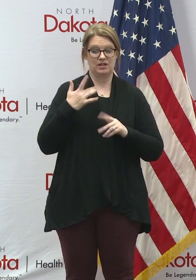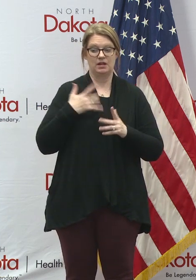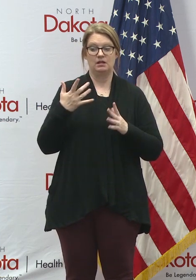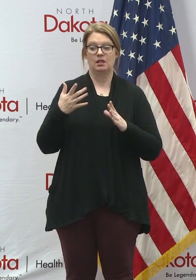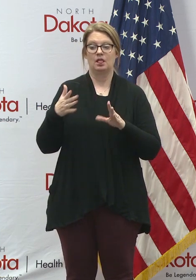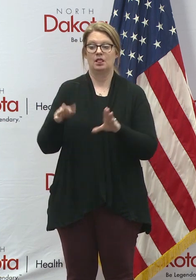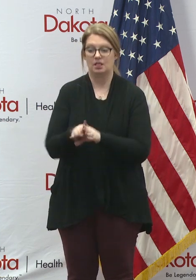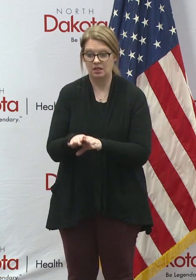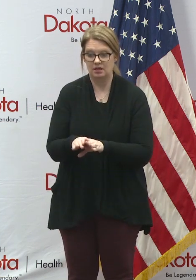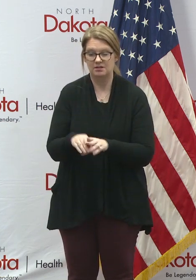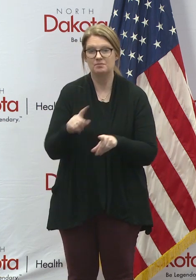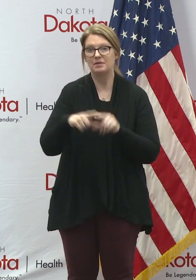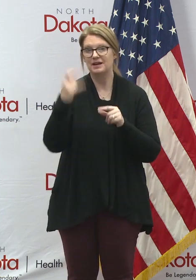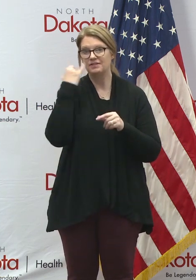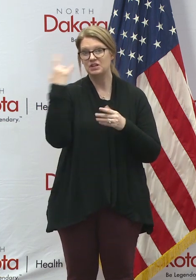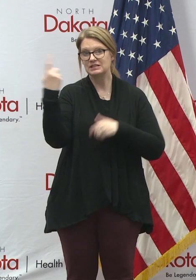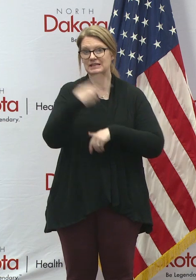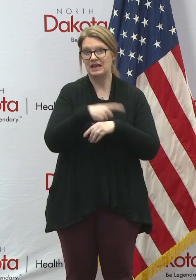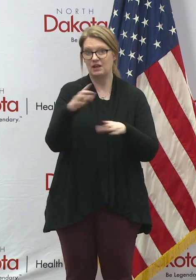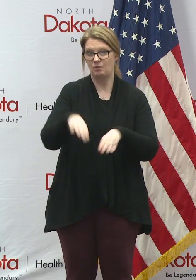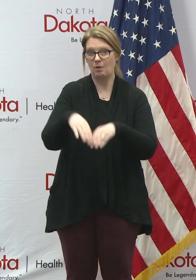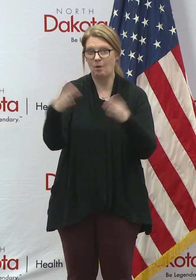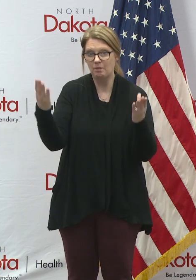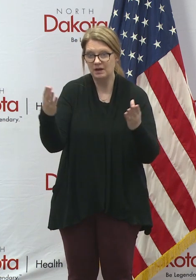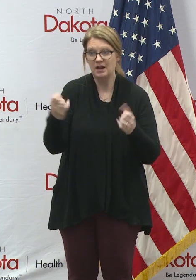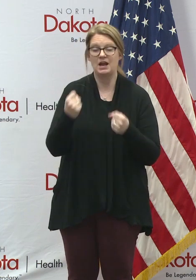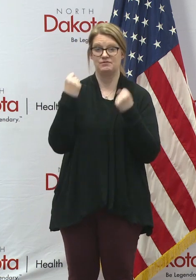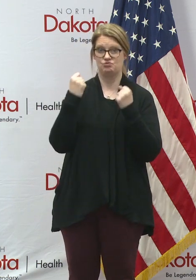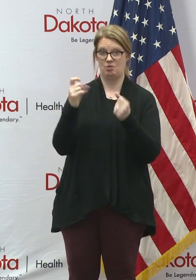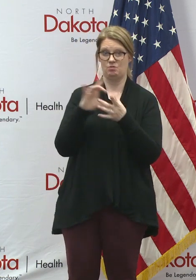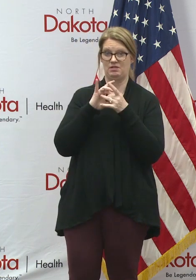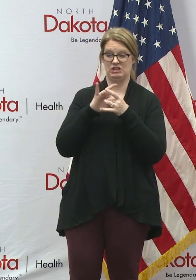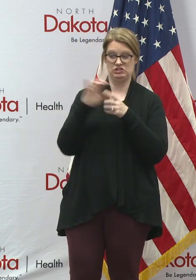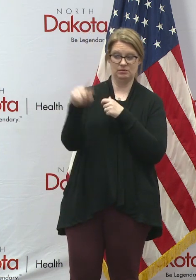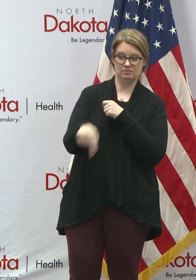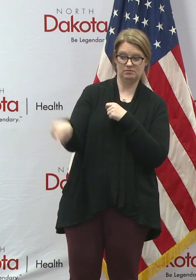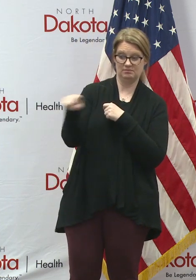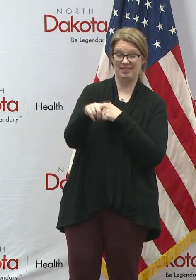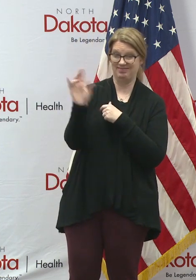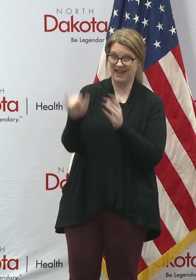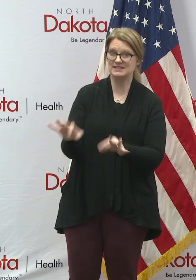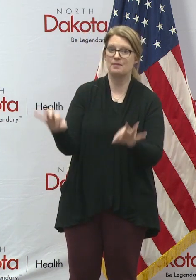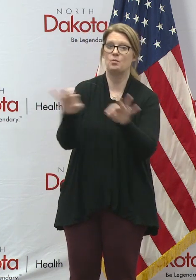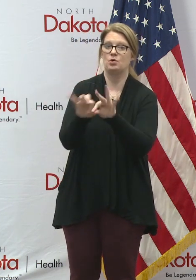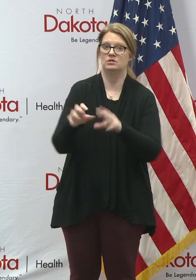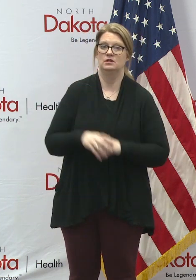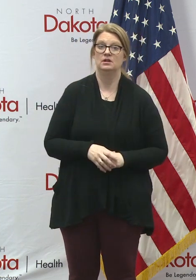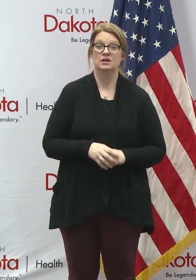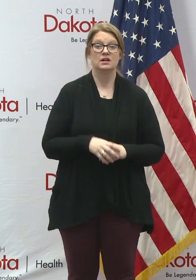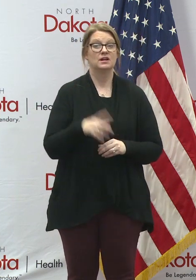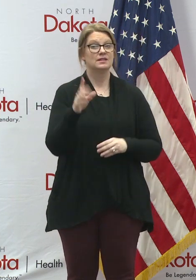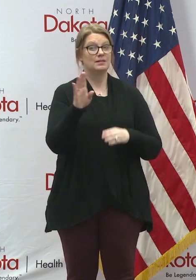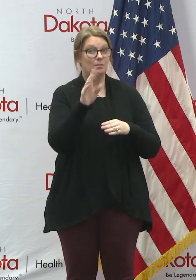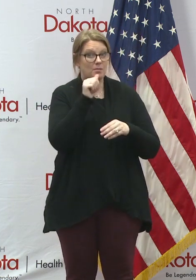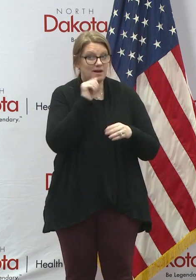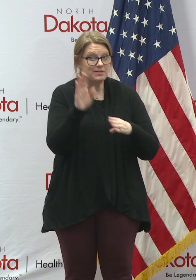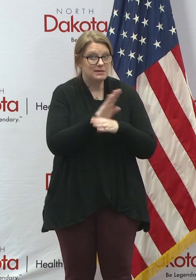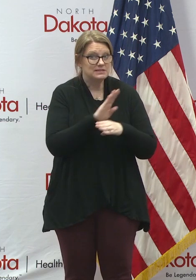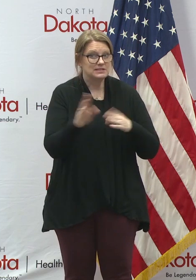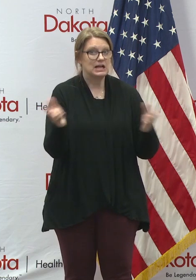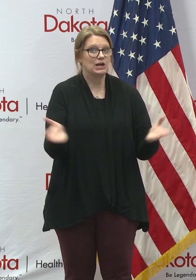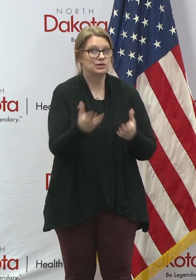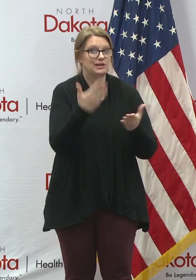if there's a day when you plan to reopen, having strong relationships with those team members matter. So I would encourage everybody in the private sector to do